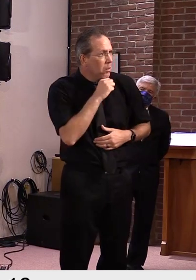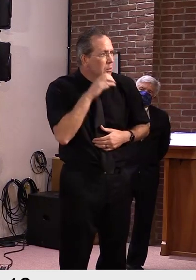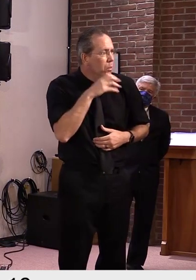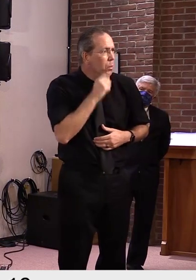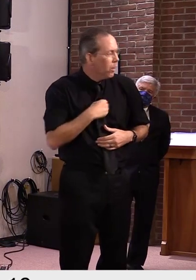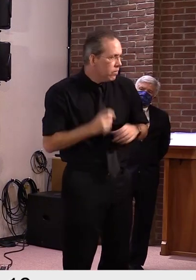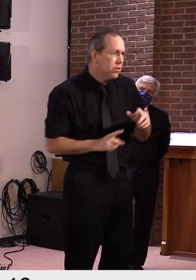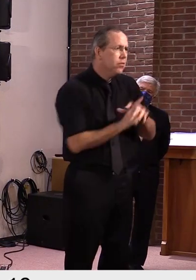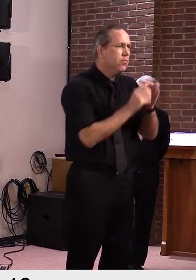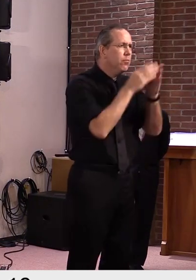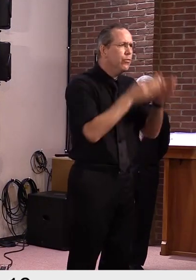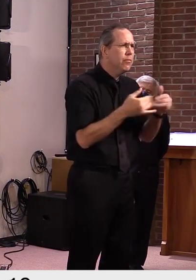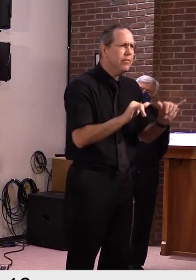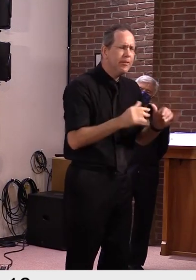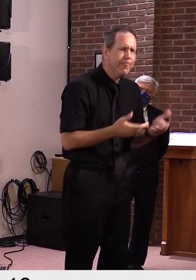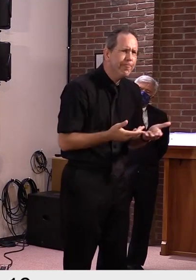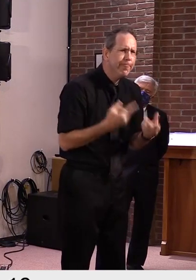out.